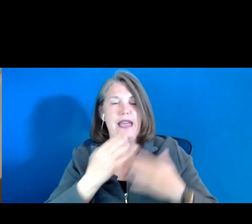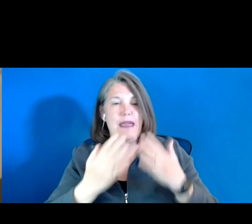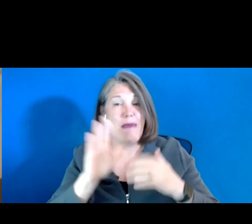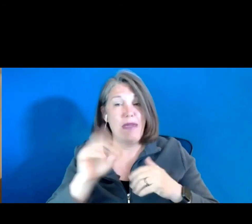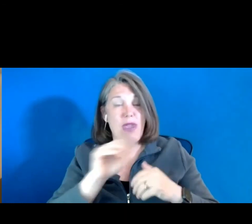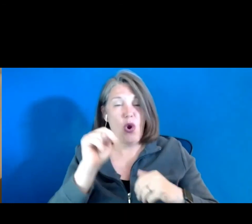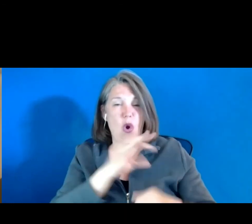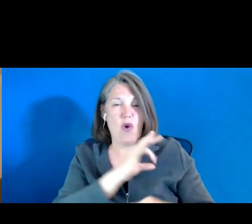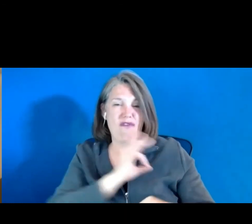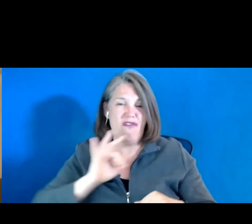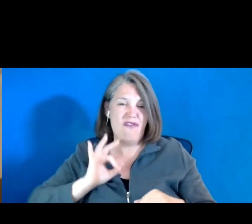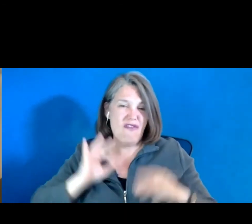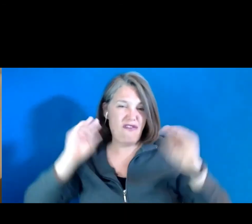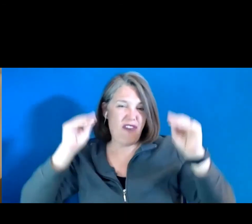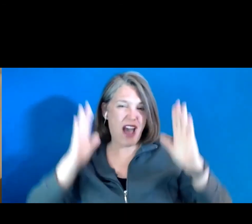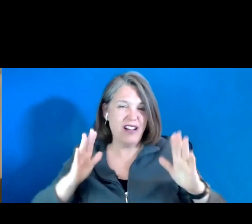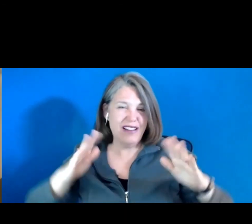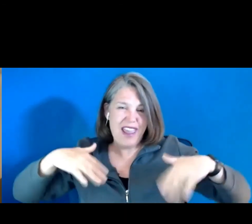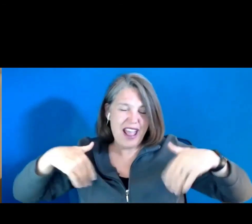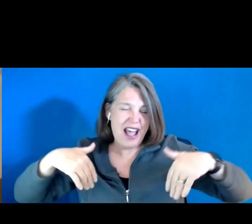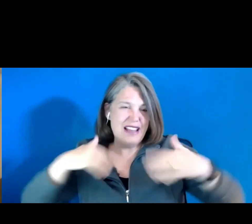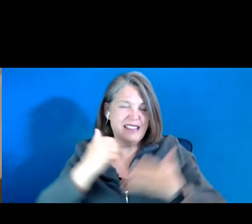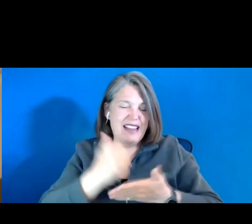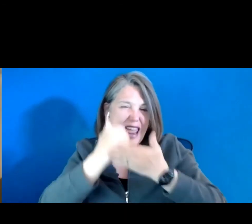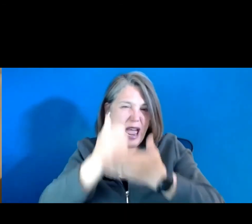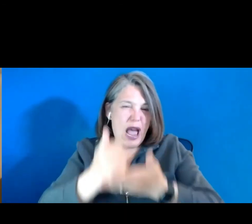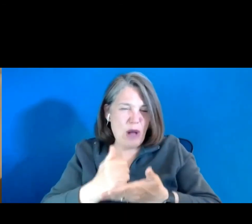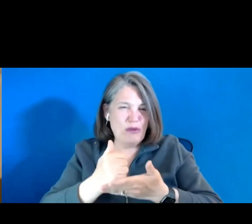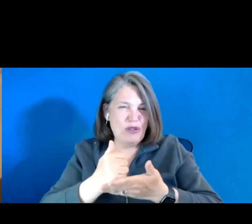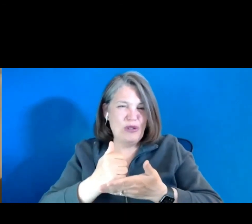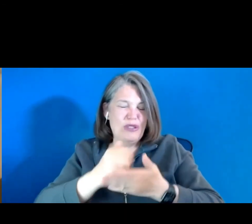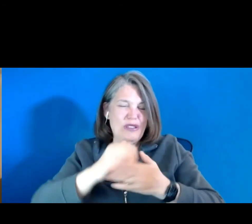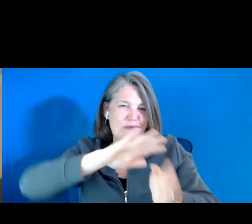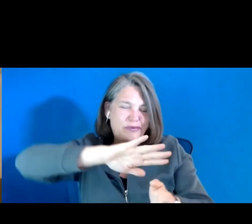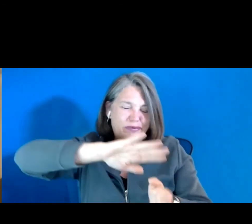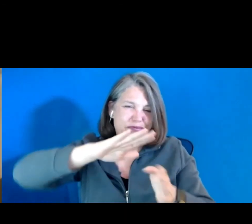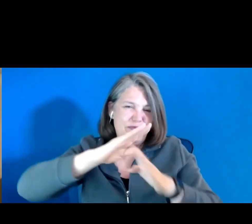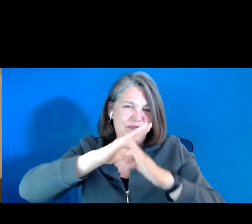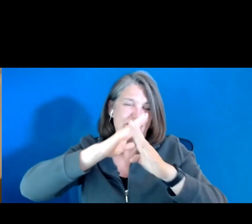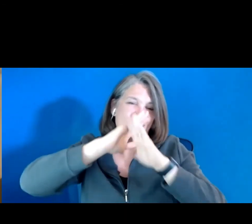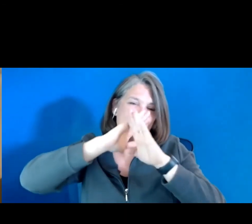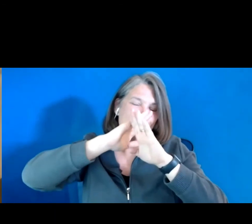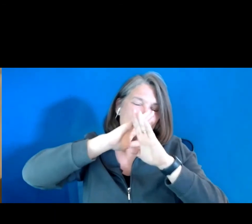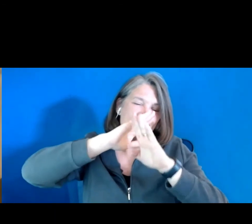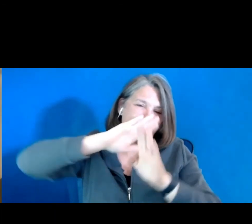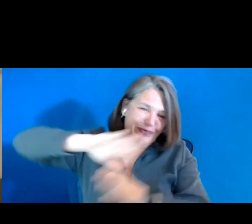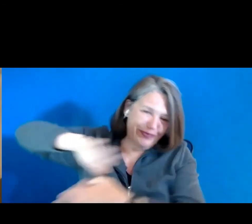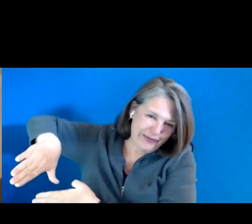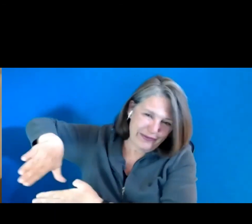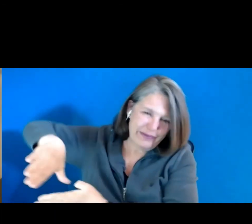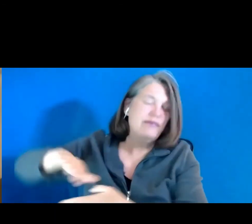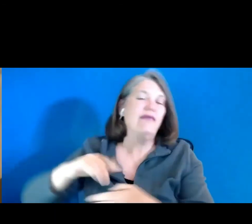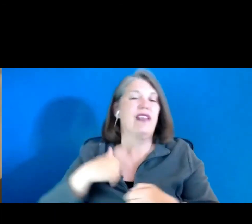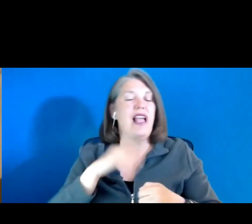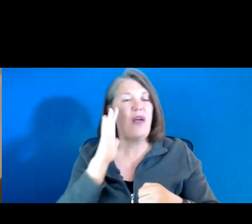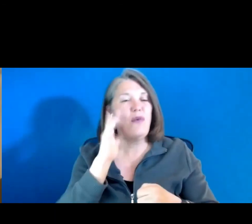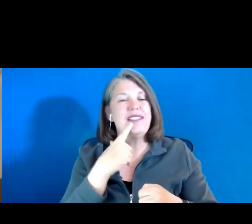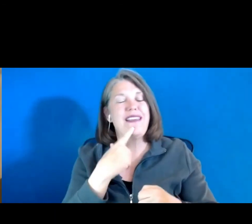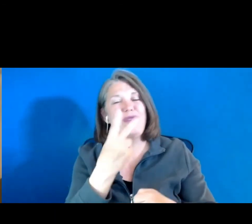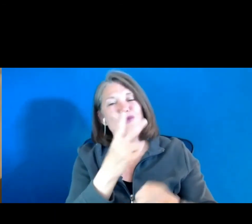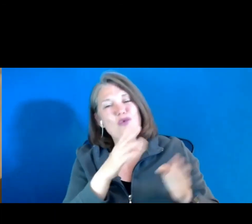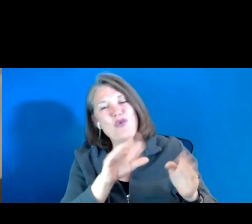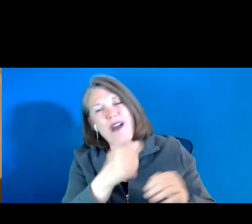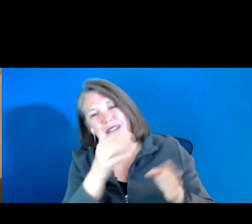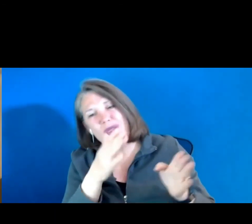hasn't been able to help you through that sufficiently, I'm going to say there's two other ways we could tackle